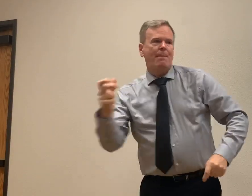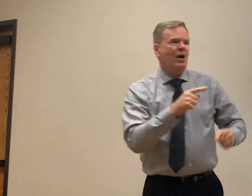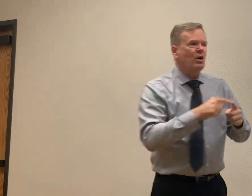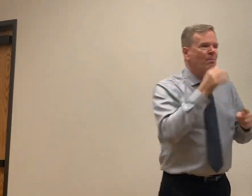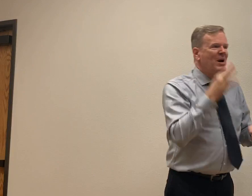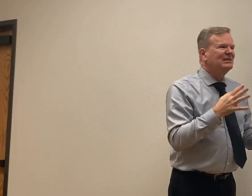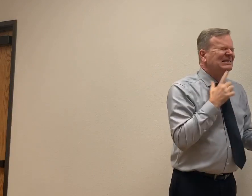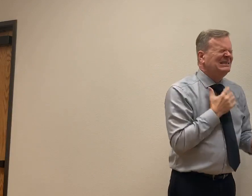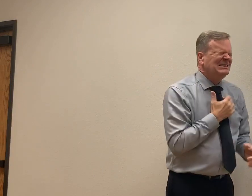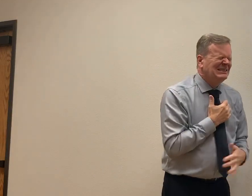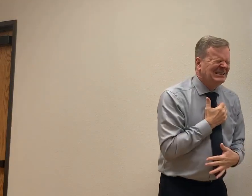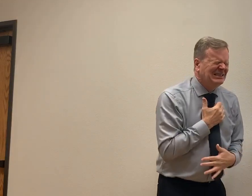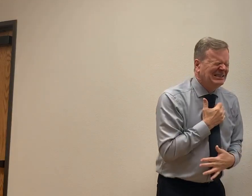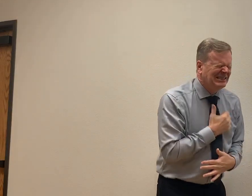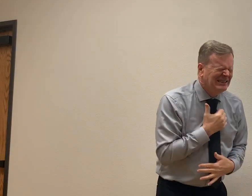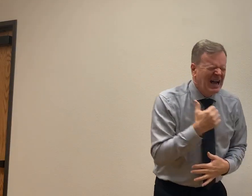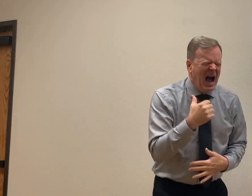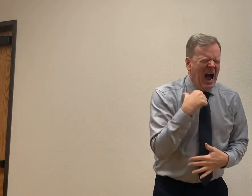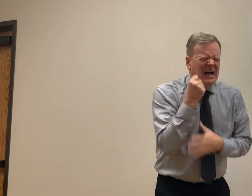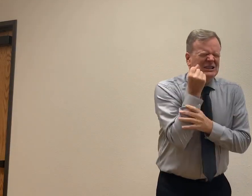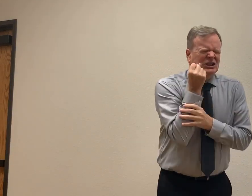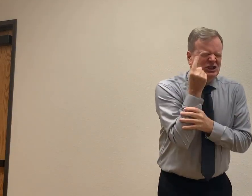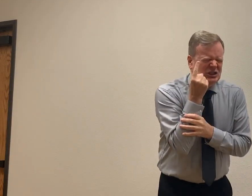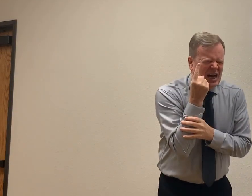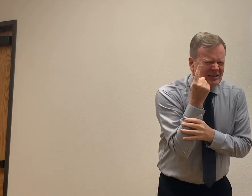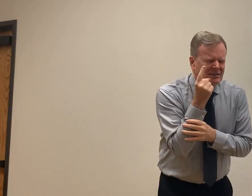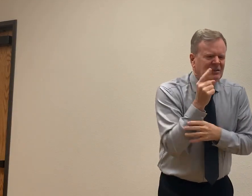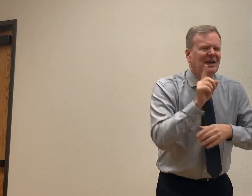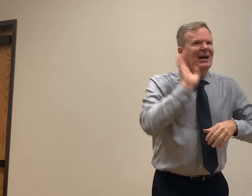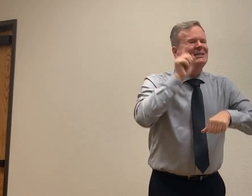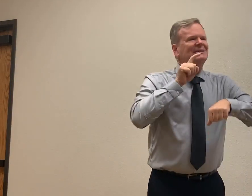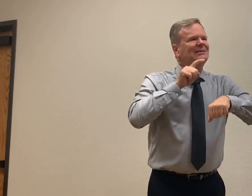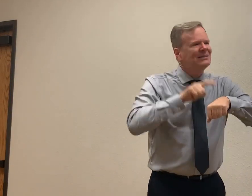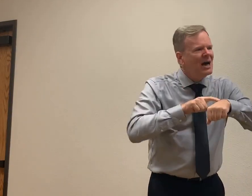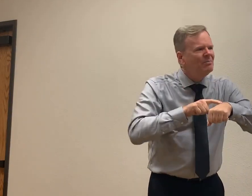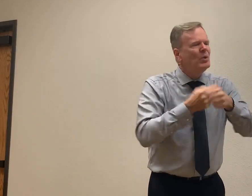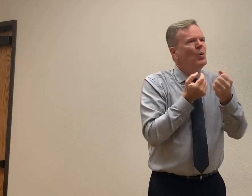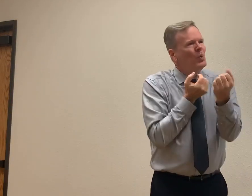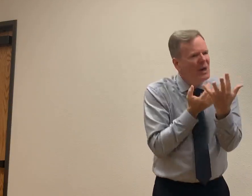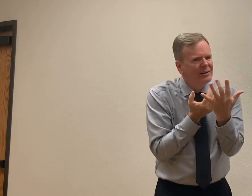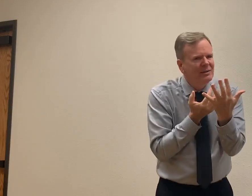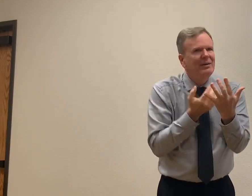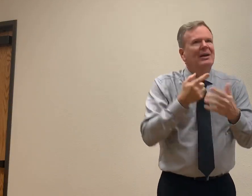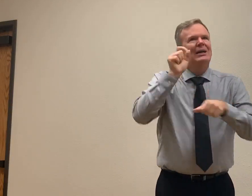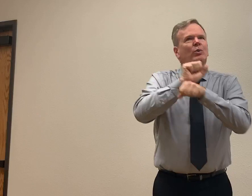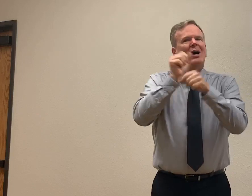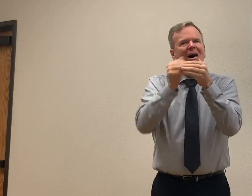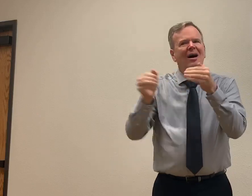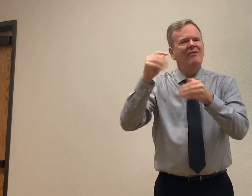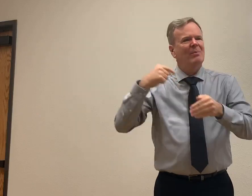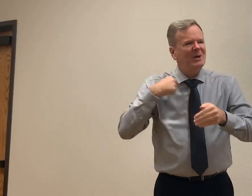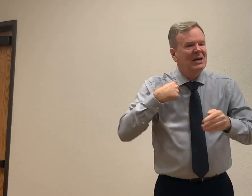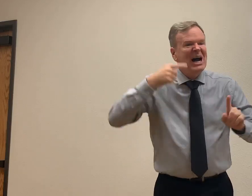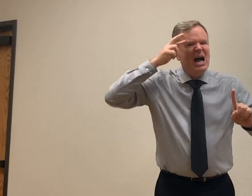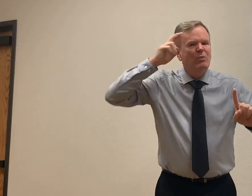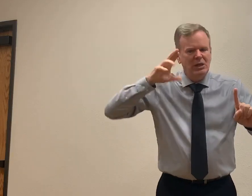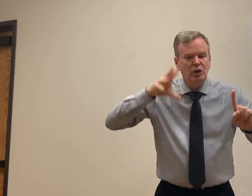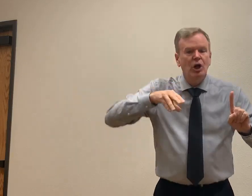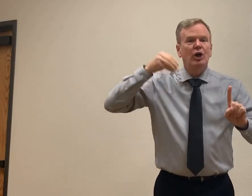He went back to his pastor and said, you know, I am so sorry. I've got the revelation. I jumped the gun here. It's not his time. I went ahead